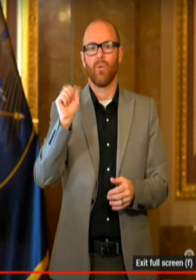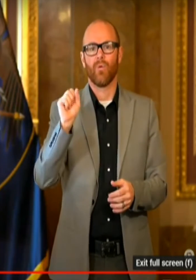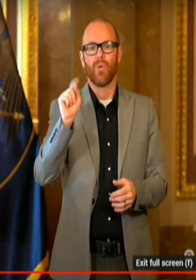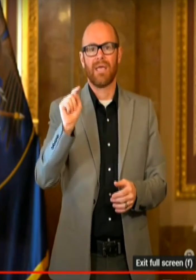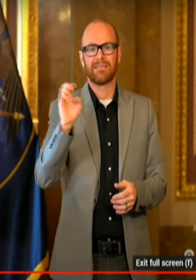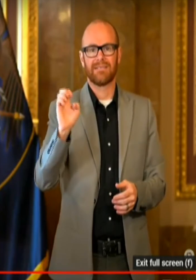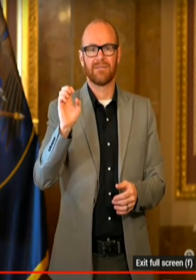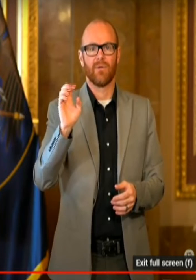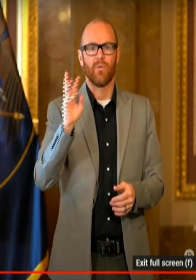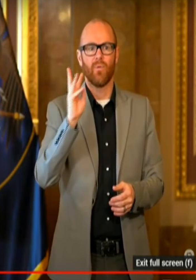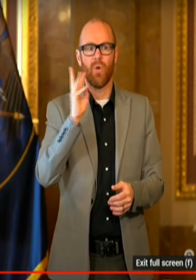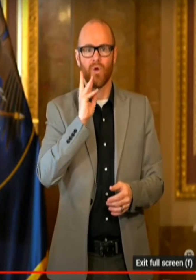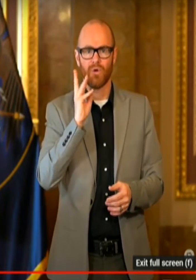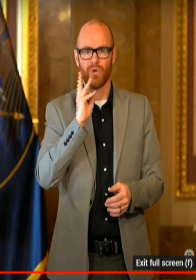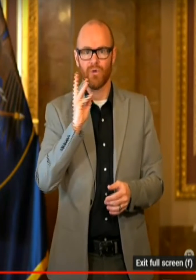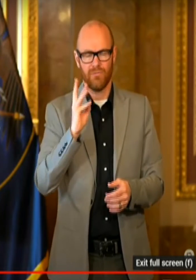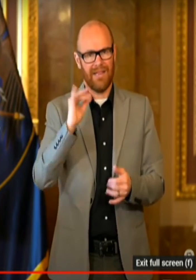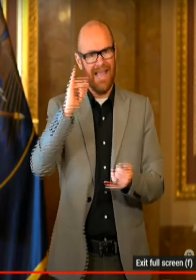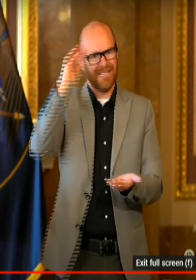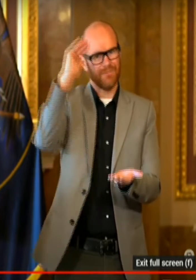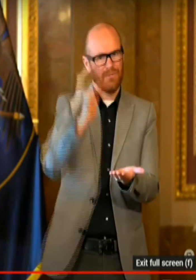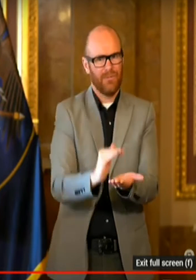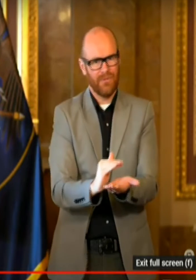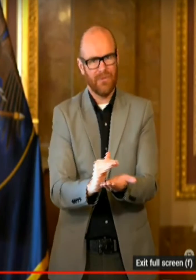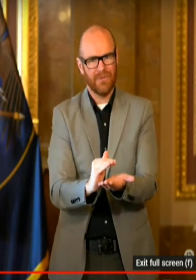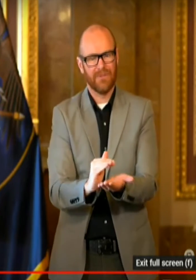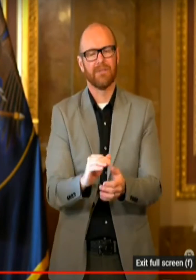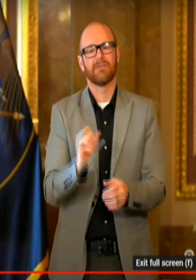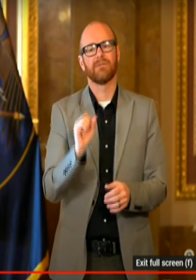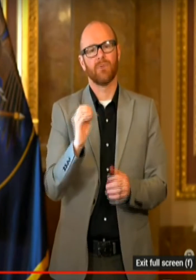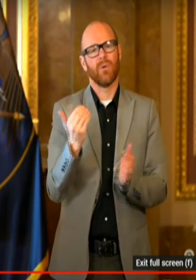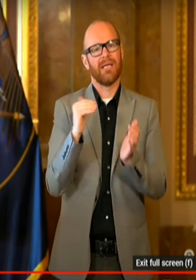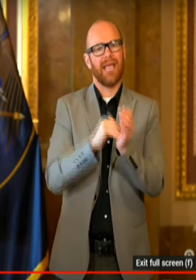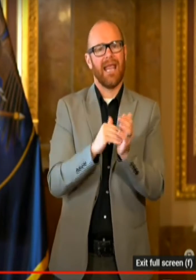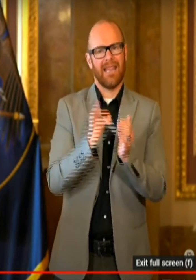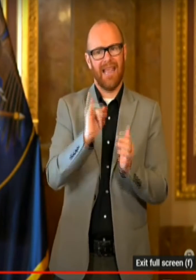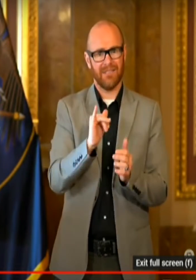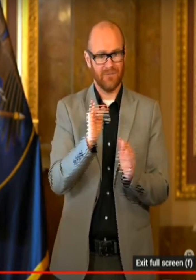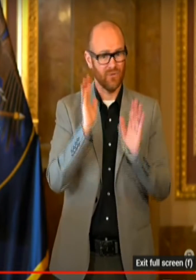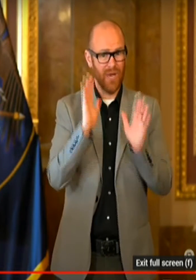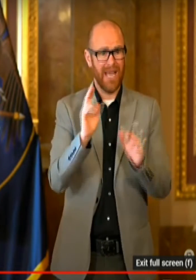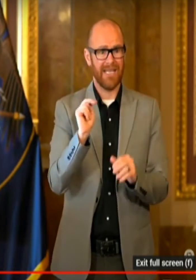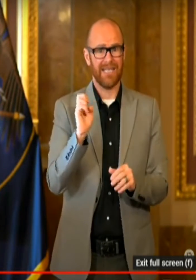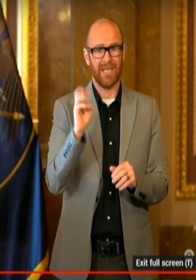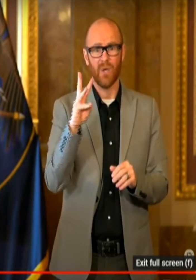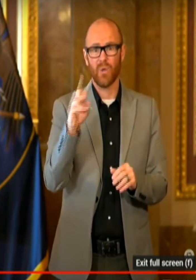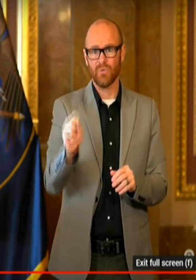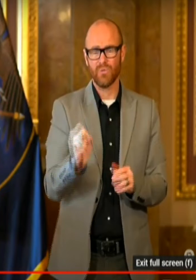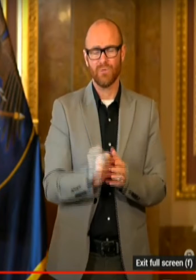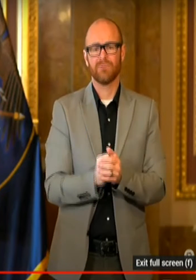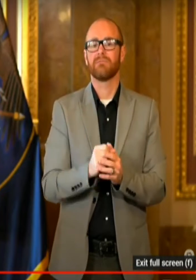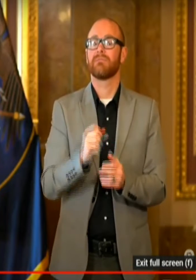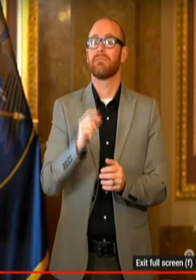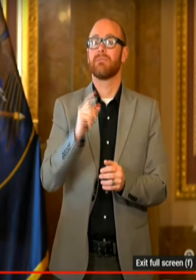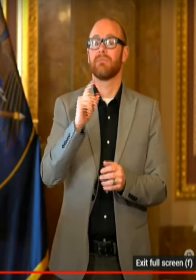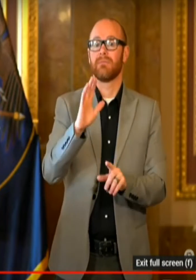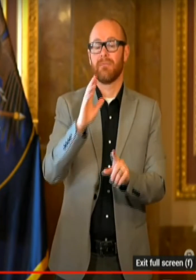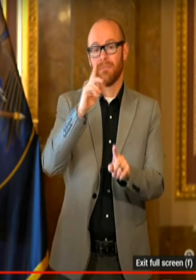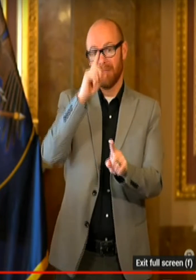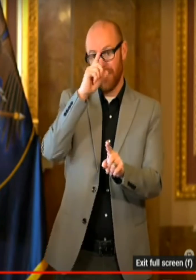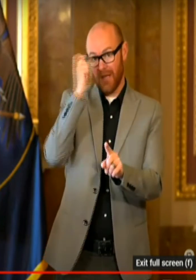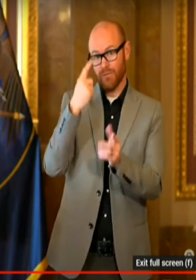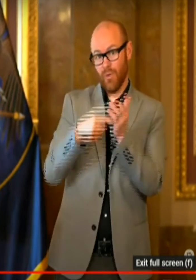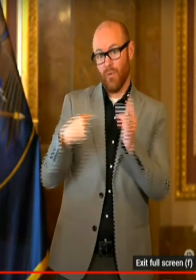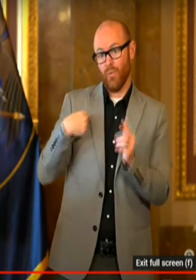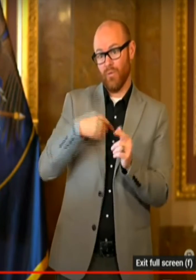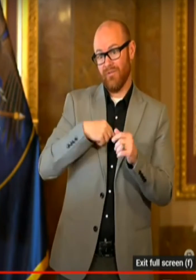The indicators in wastewater are dropping everywhere in the state. So that is all very good news. And in fact, because of what we've